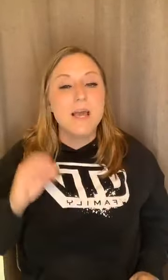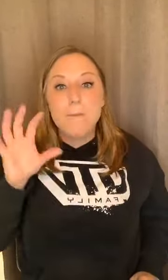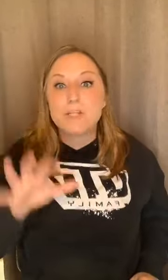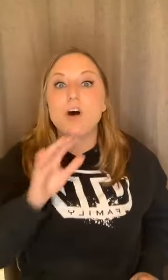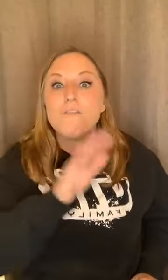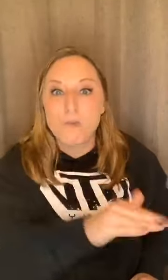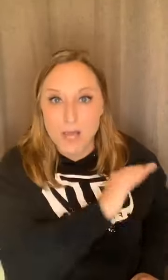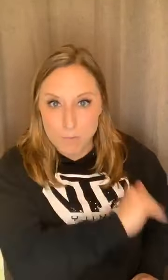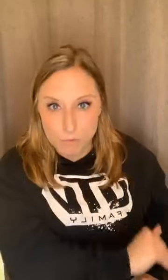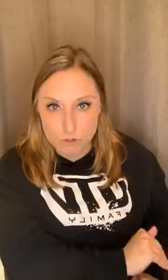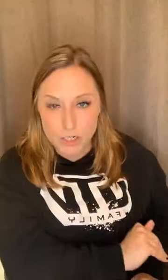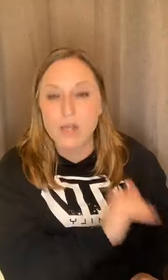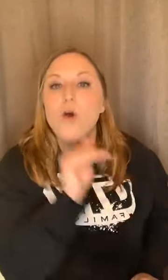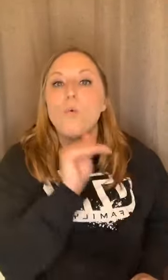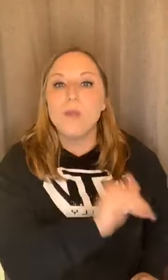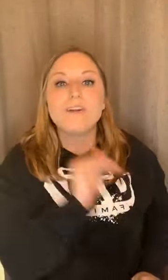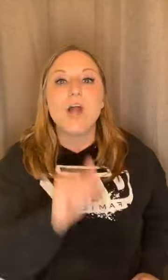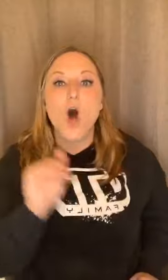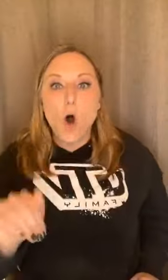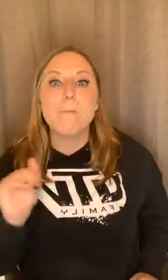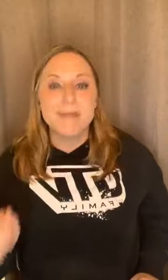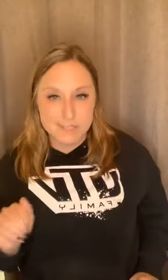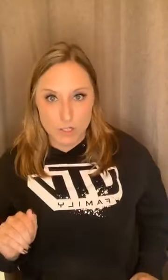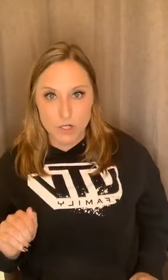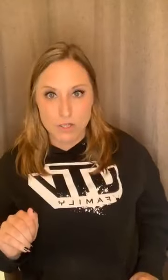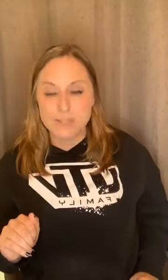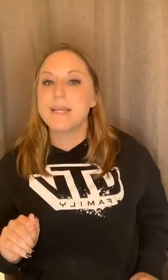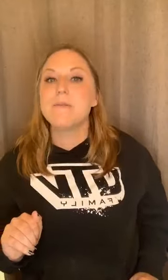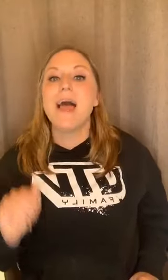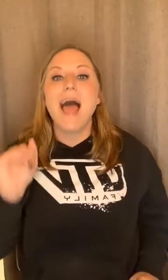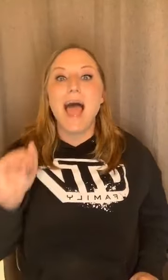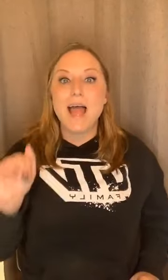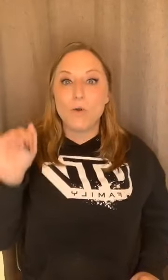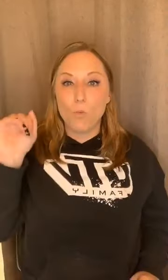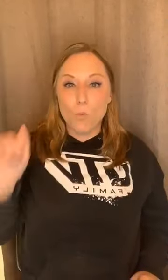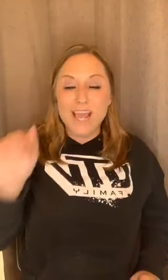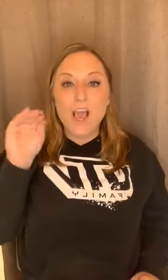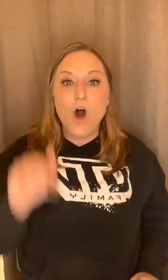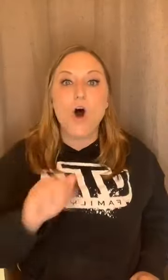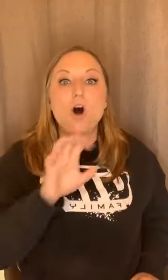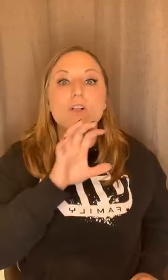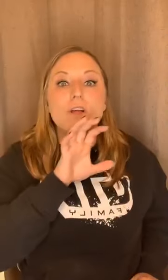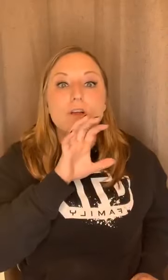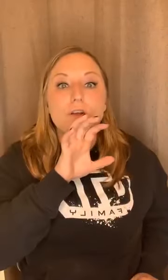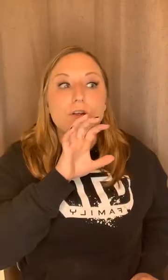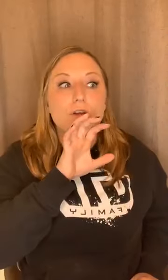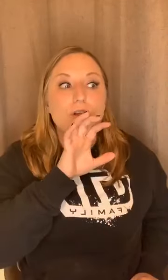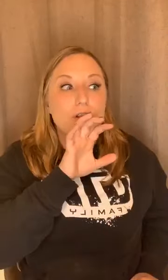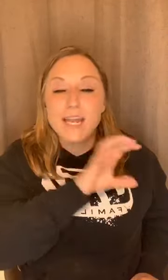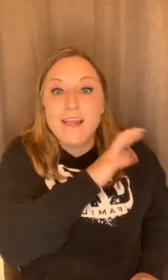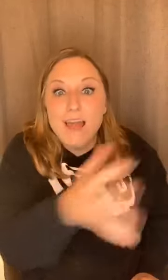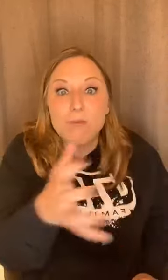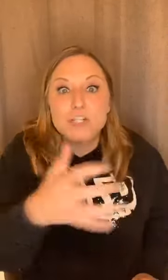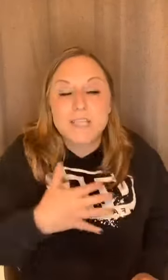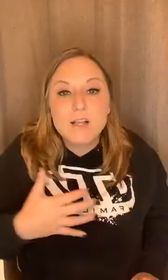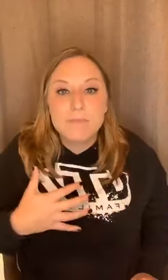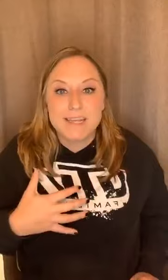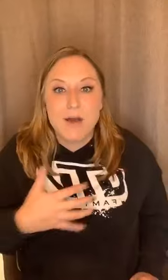but it's all fucking bullshit. We are not all meant to look the same and we all, and we should celebrate that. We